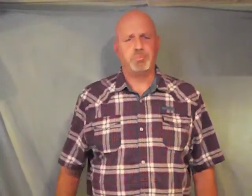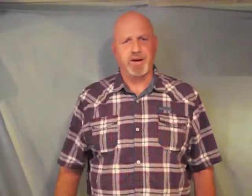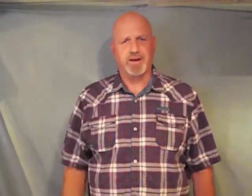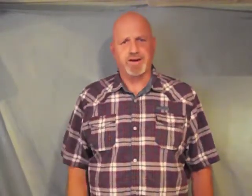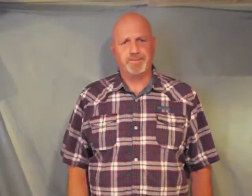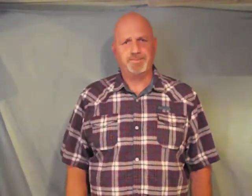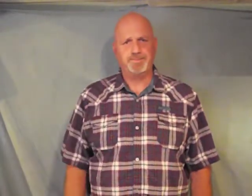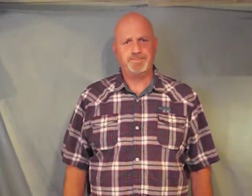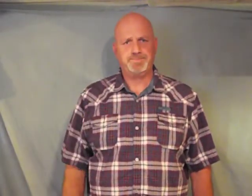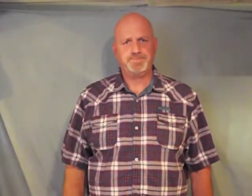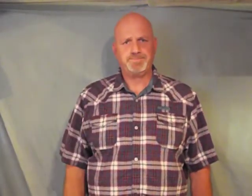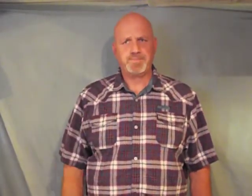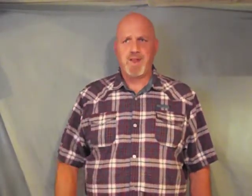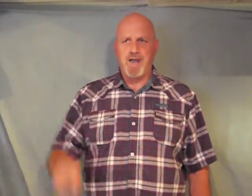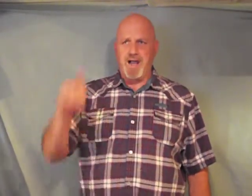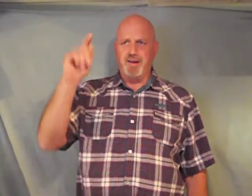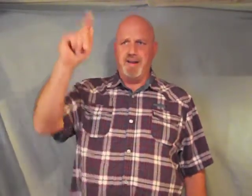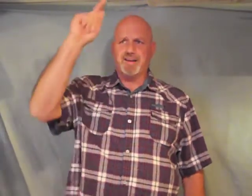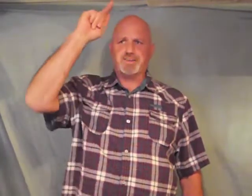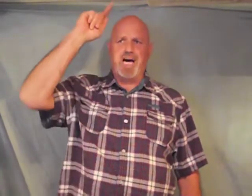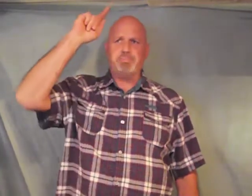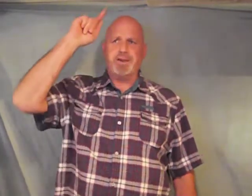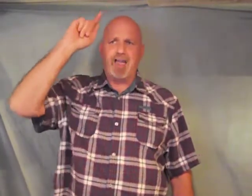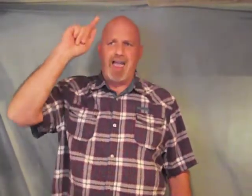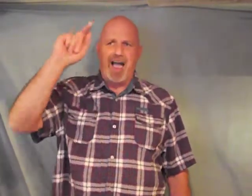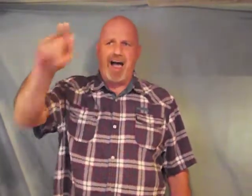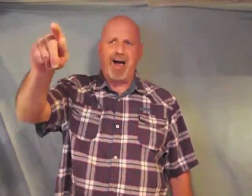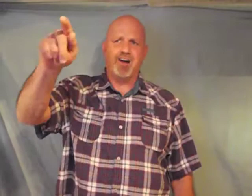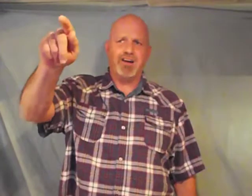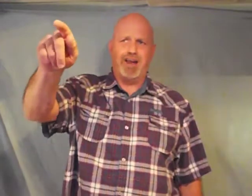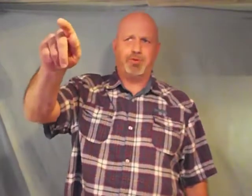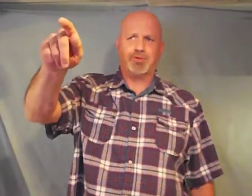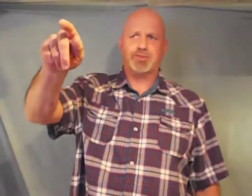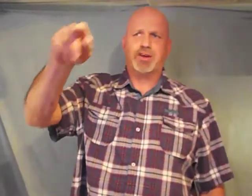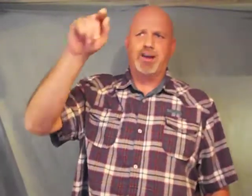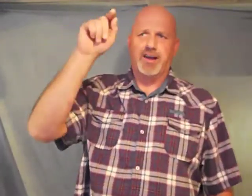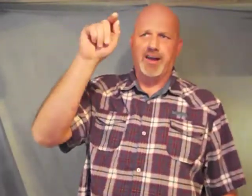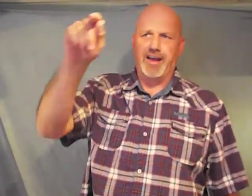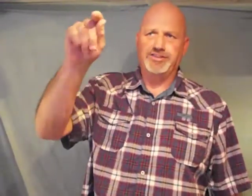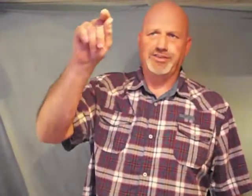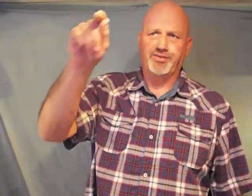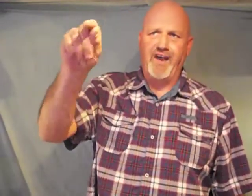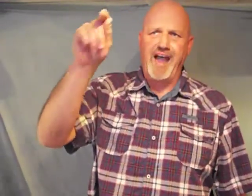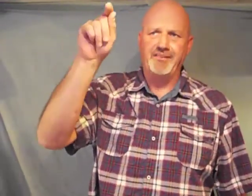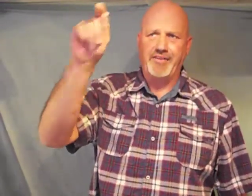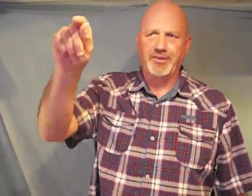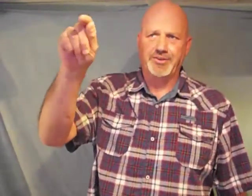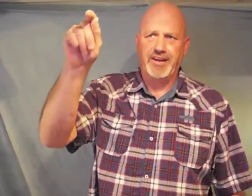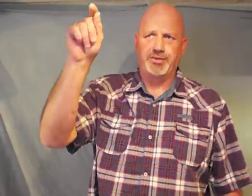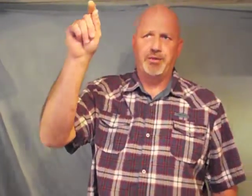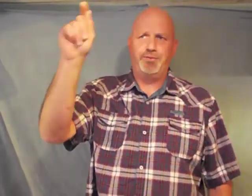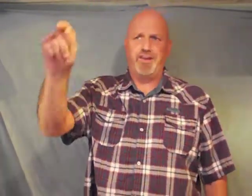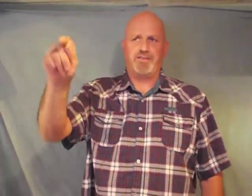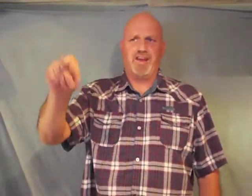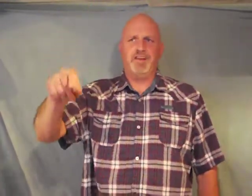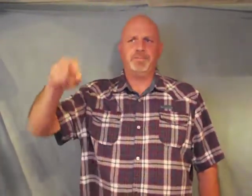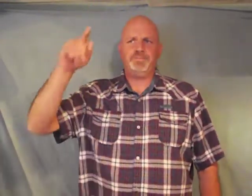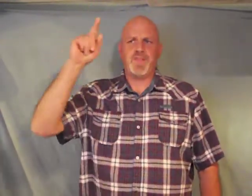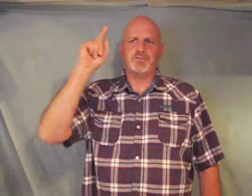America our next topic our neighbors Galatians 5 13 through 15 for